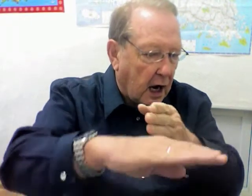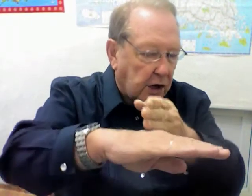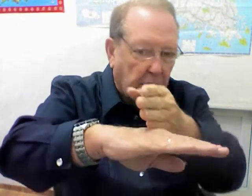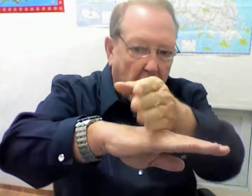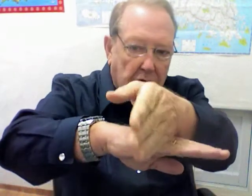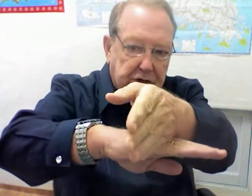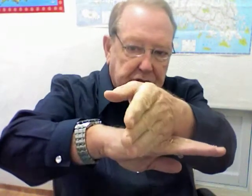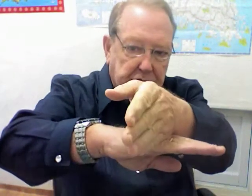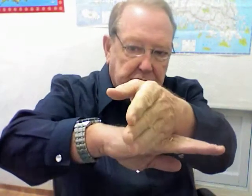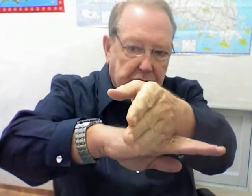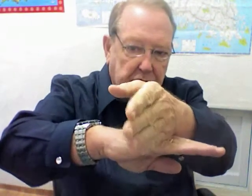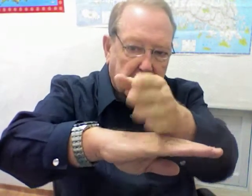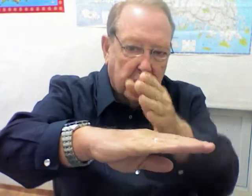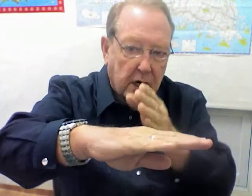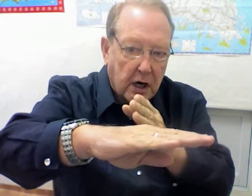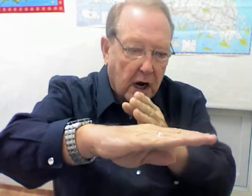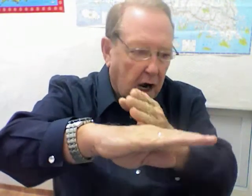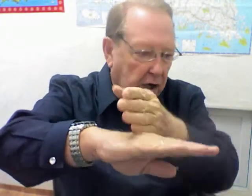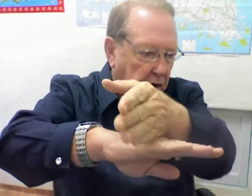Across. Across.